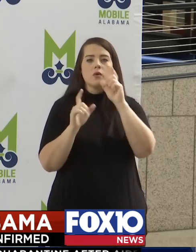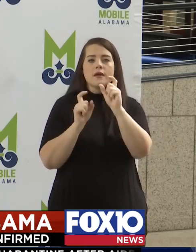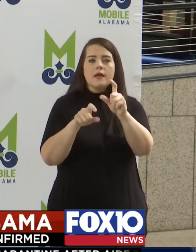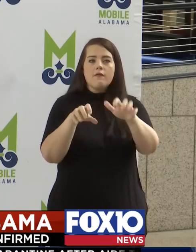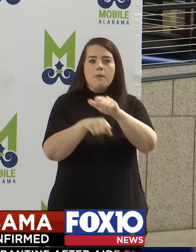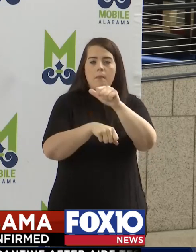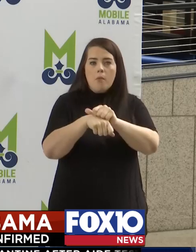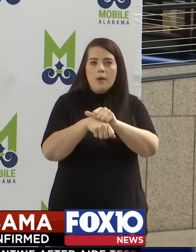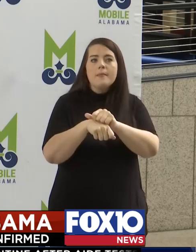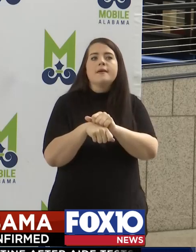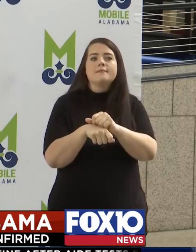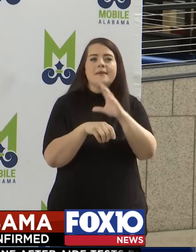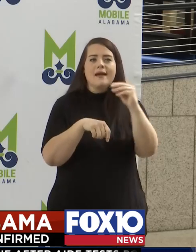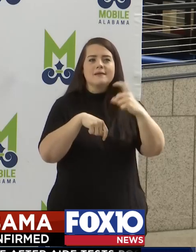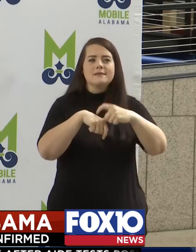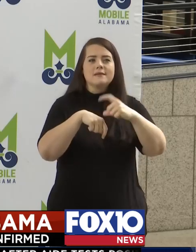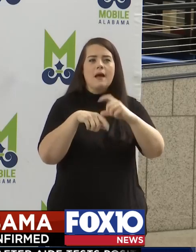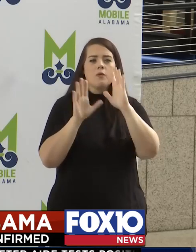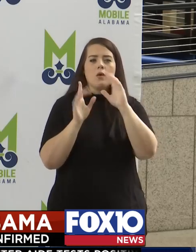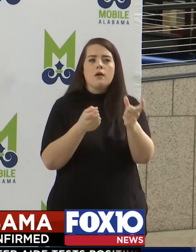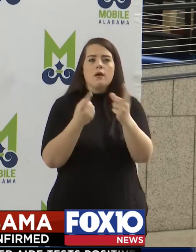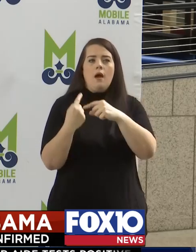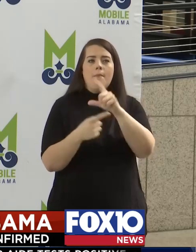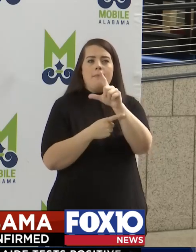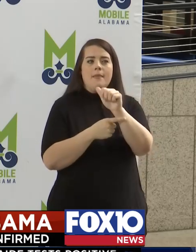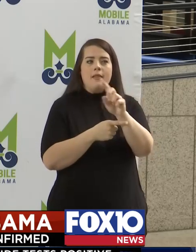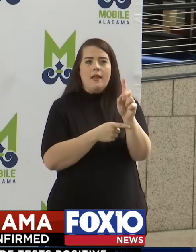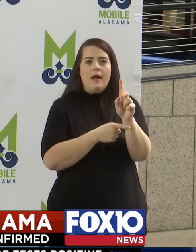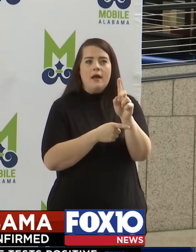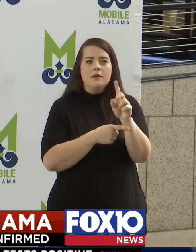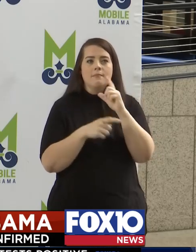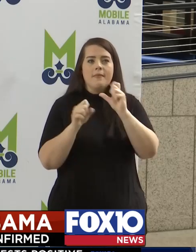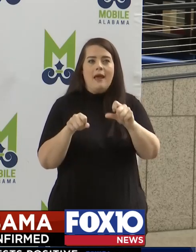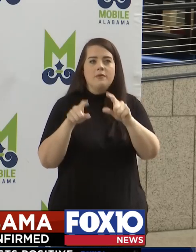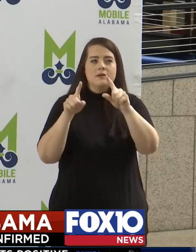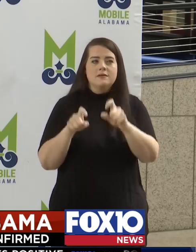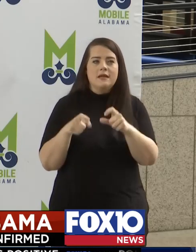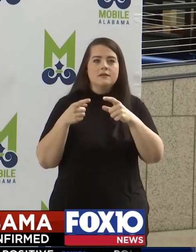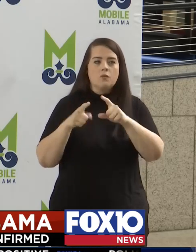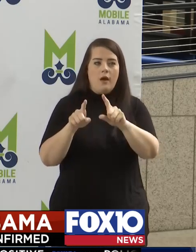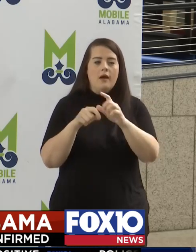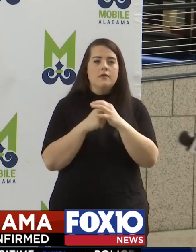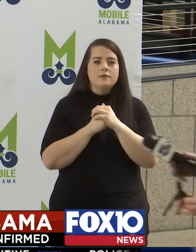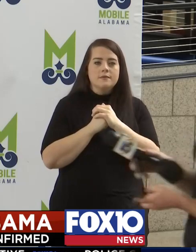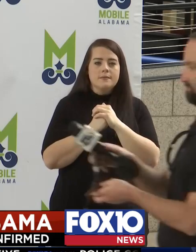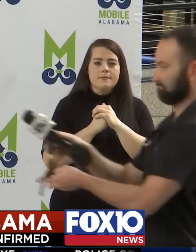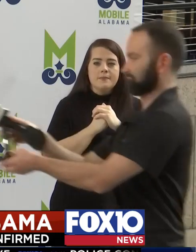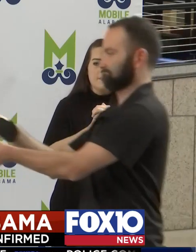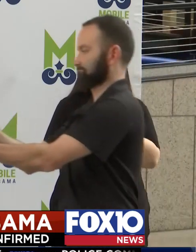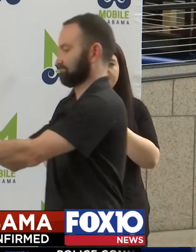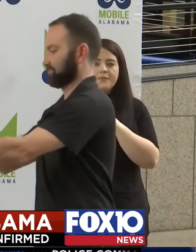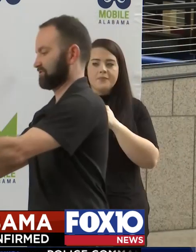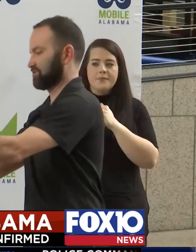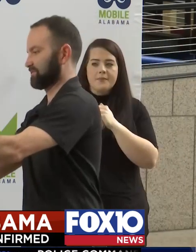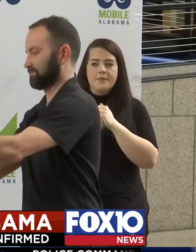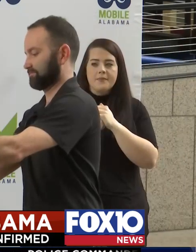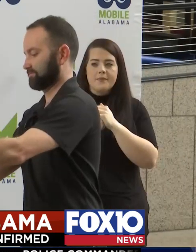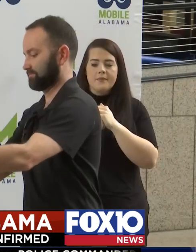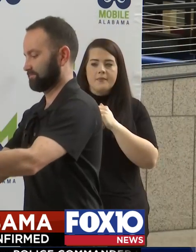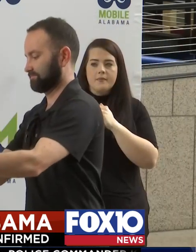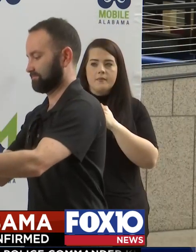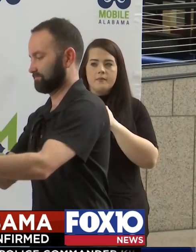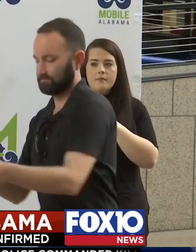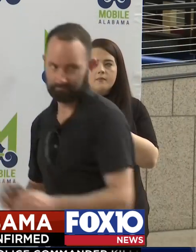and a time to come to LAD Health to be tested while you're in your car. So, we think this is really important for